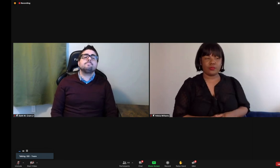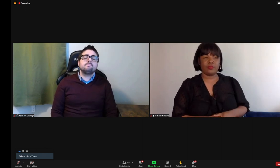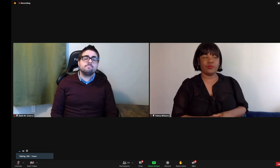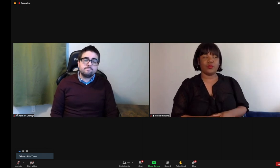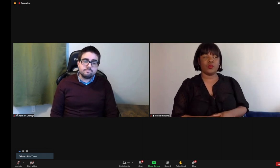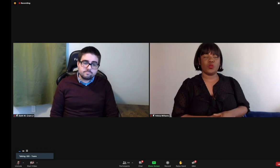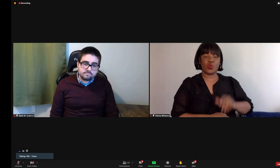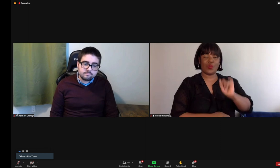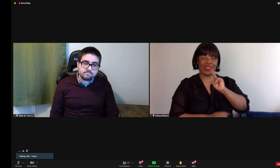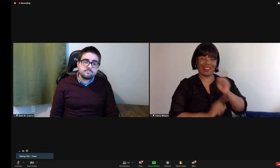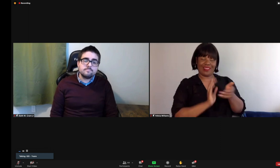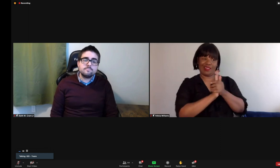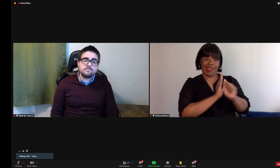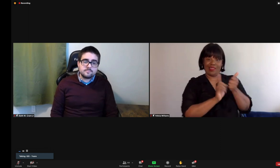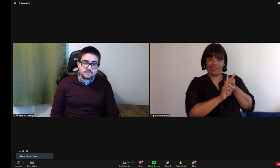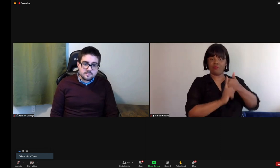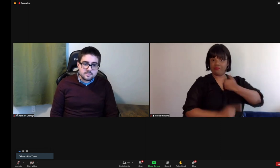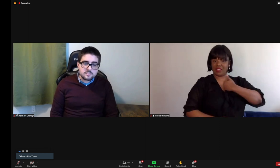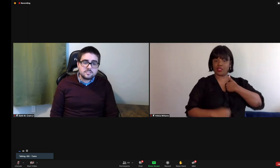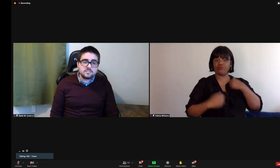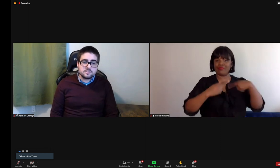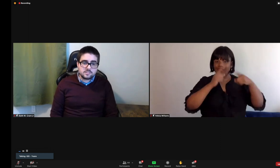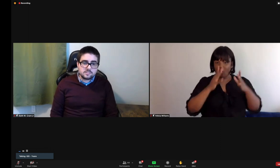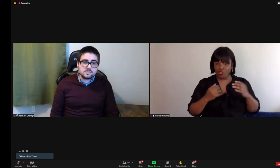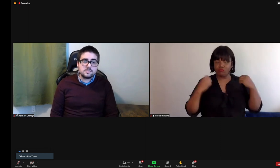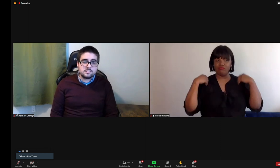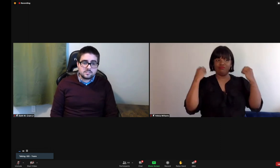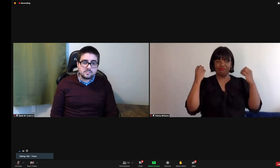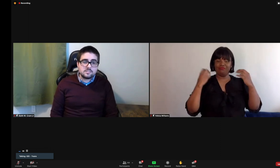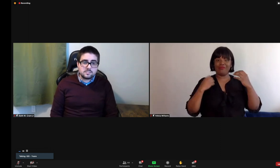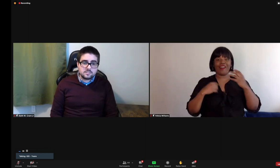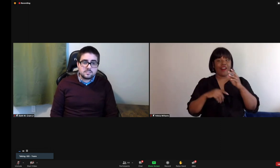sameness, that bond, that connection from the viewer. Now, as a signer,